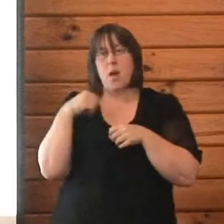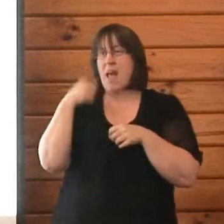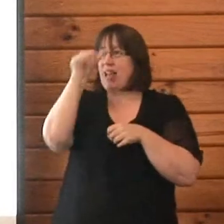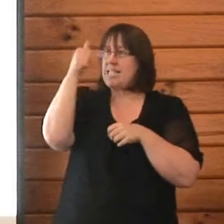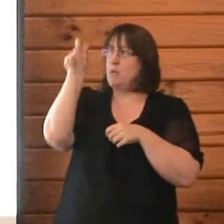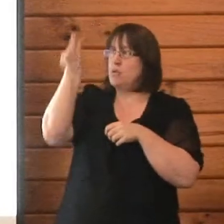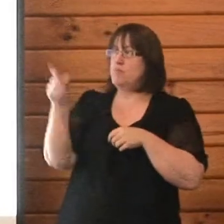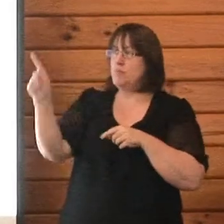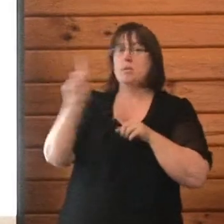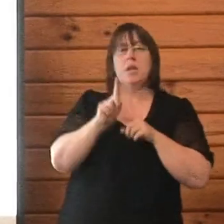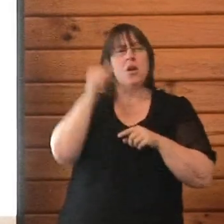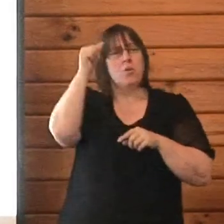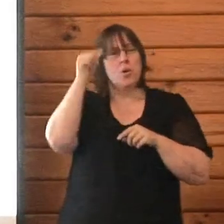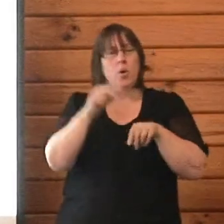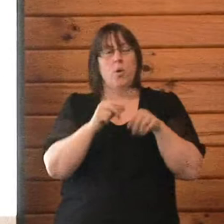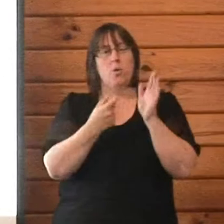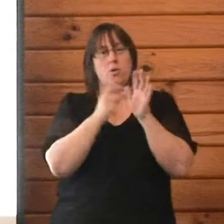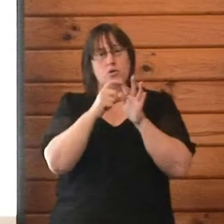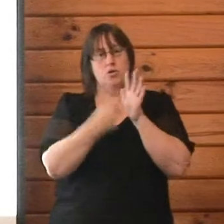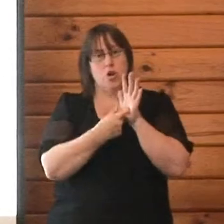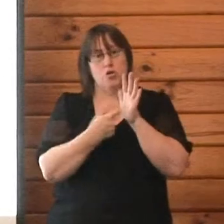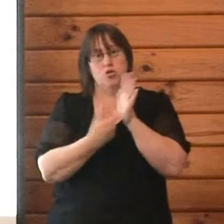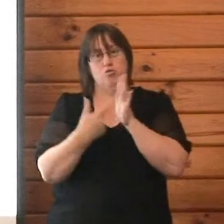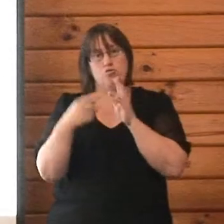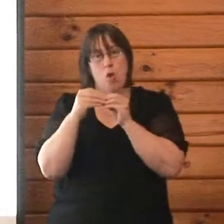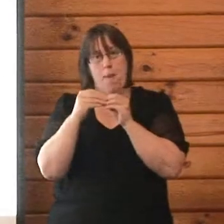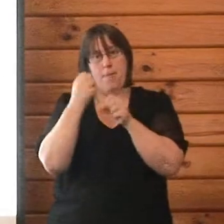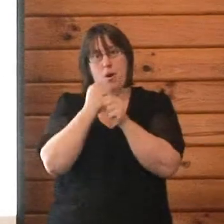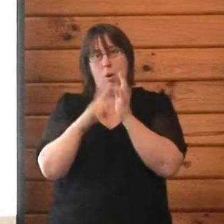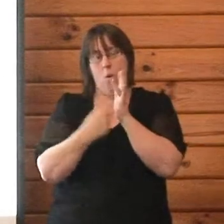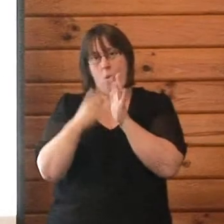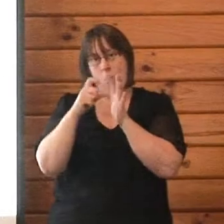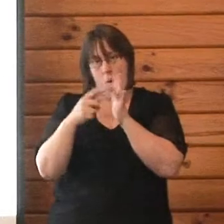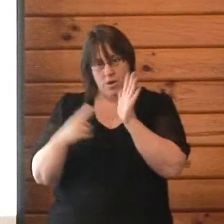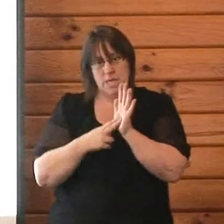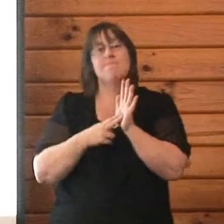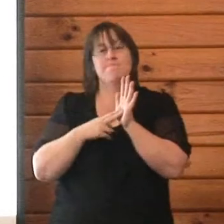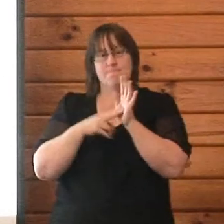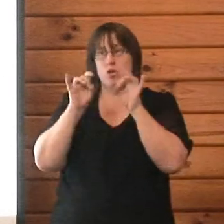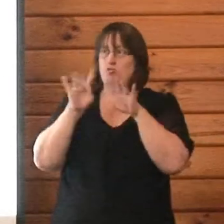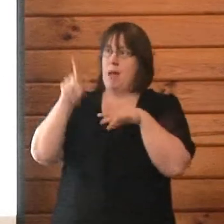the psychologist from Australia. We organize social events and we look at an annual retreat weekend.